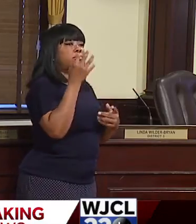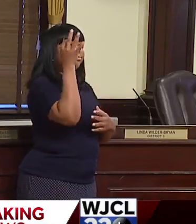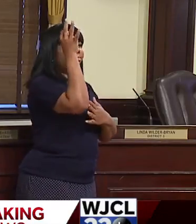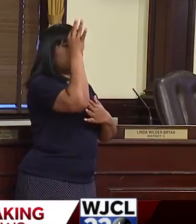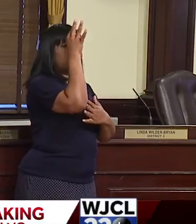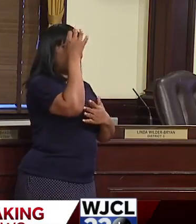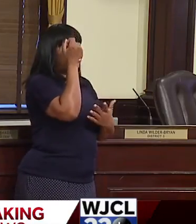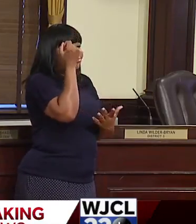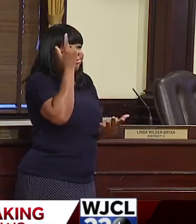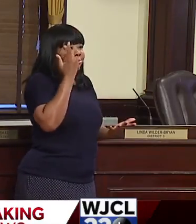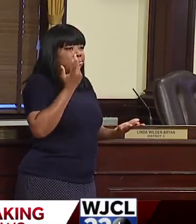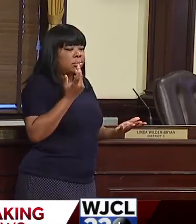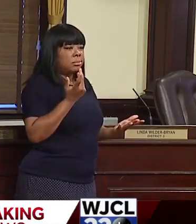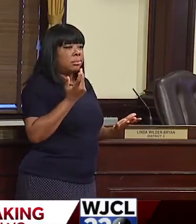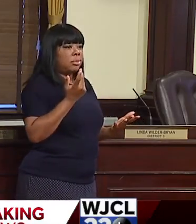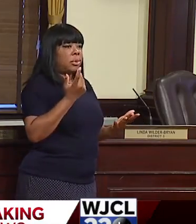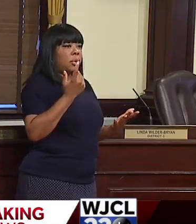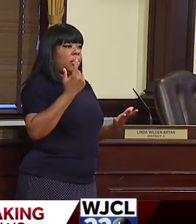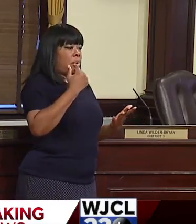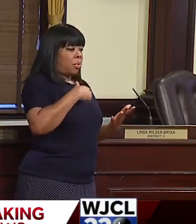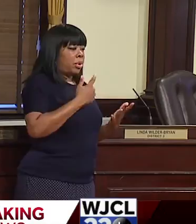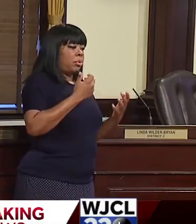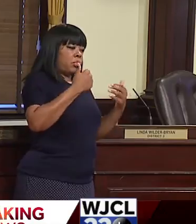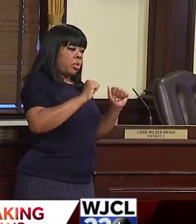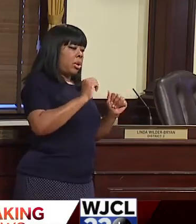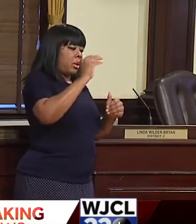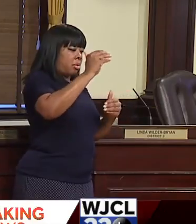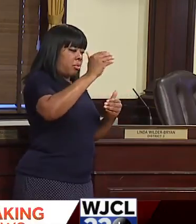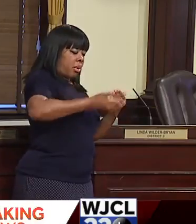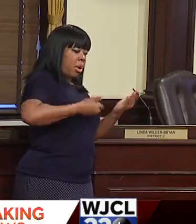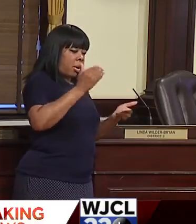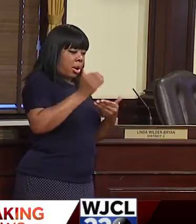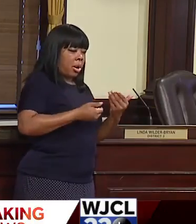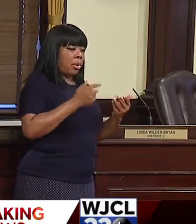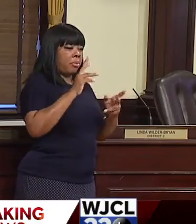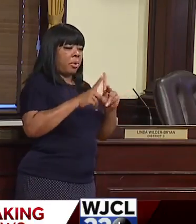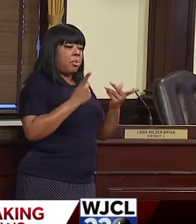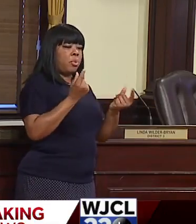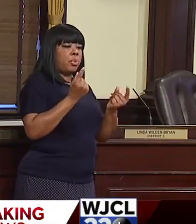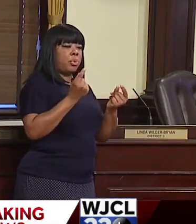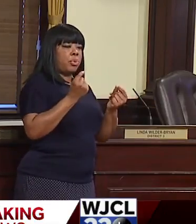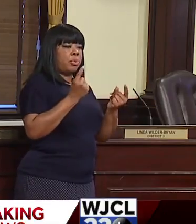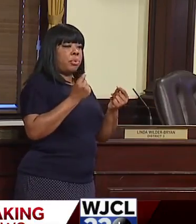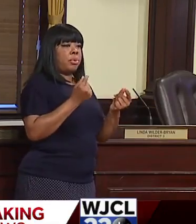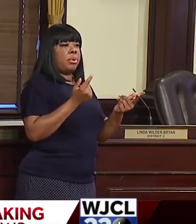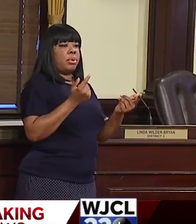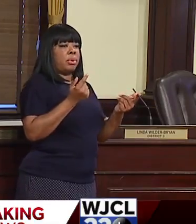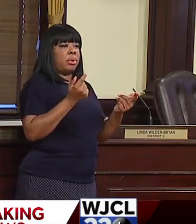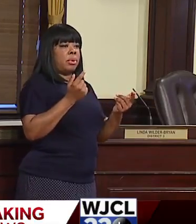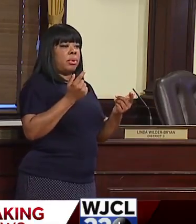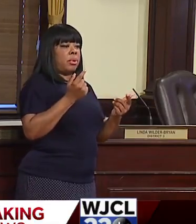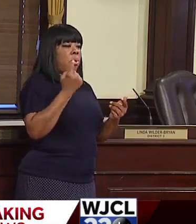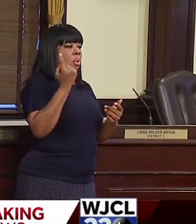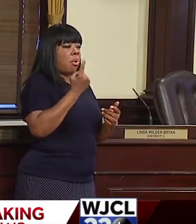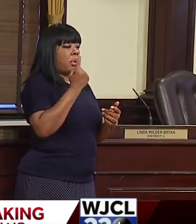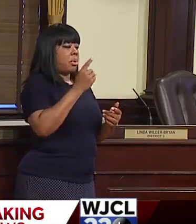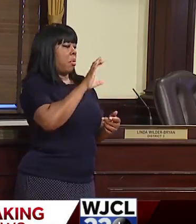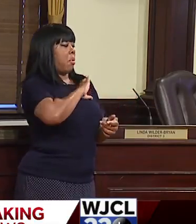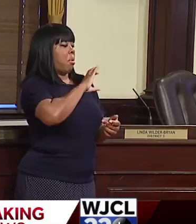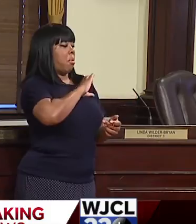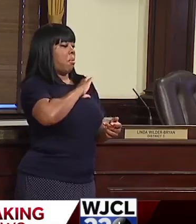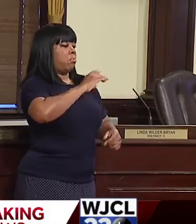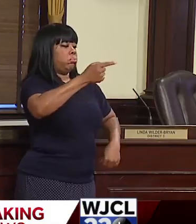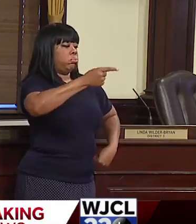We're engaging other employees into this effort because we realize it does not also have to be always have to be a law